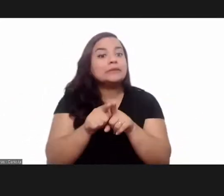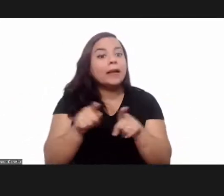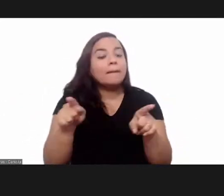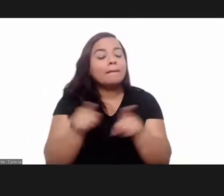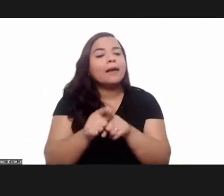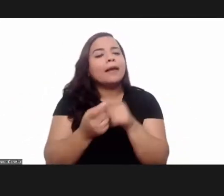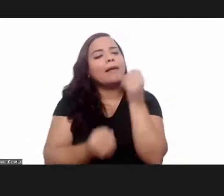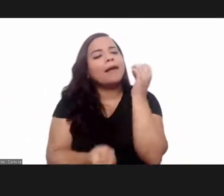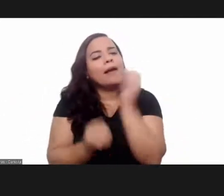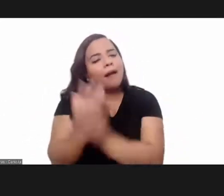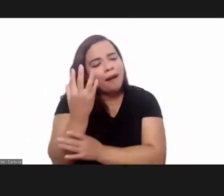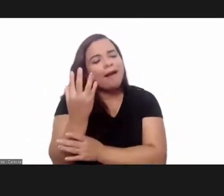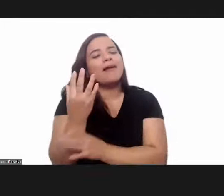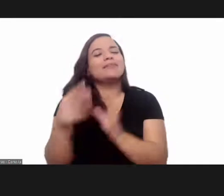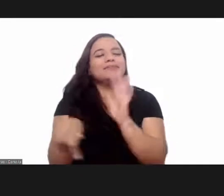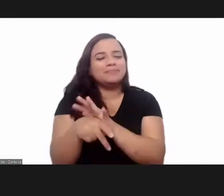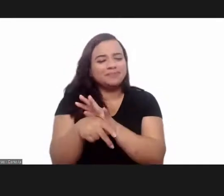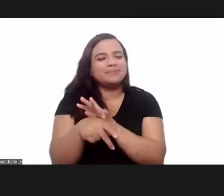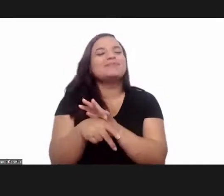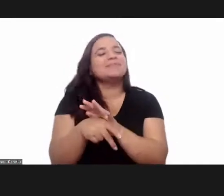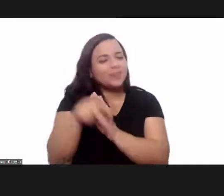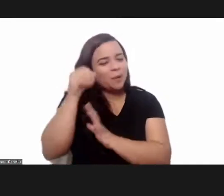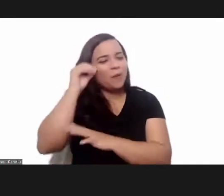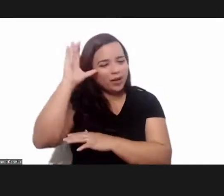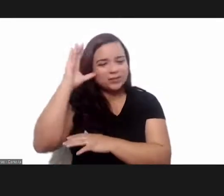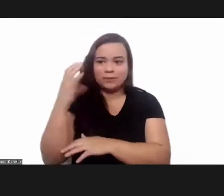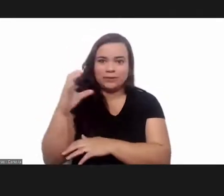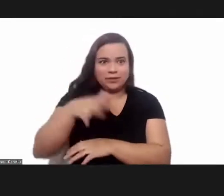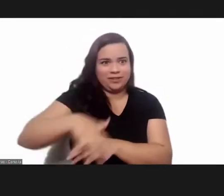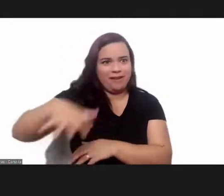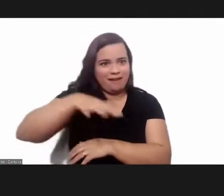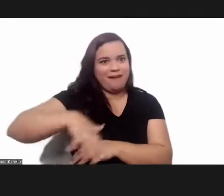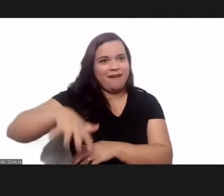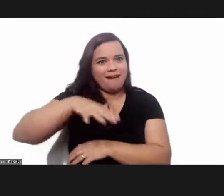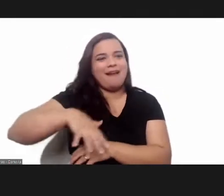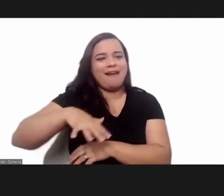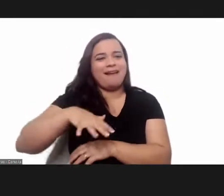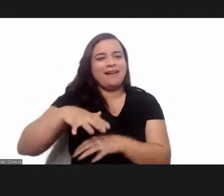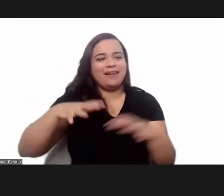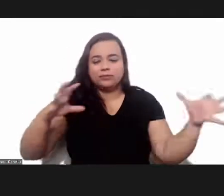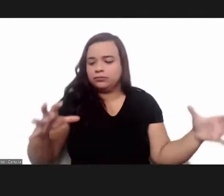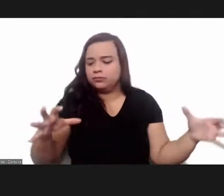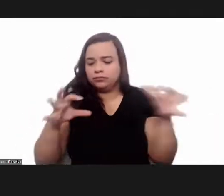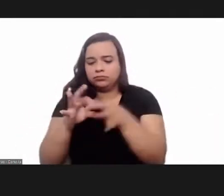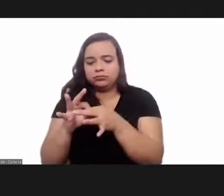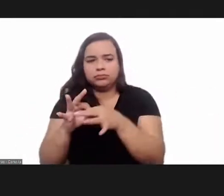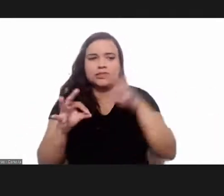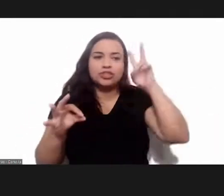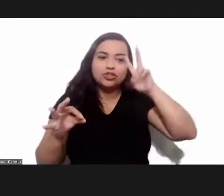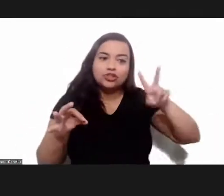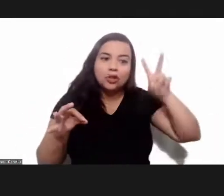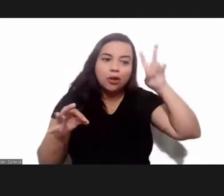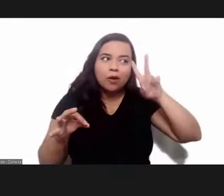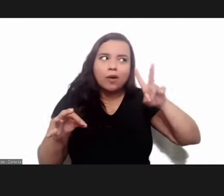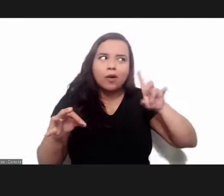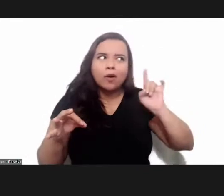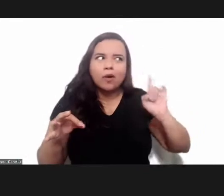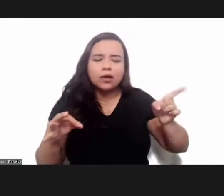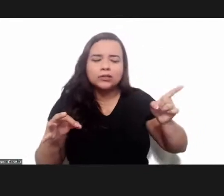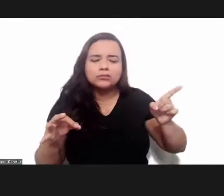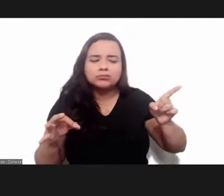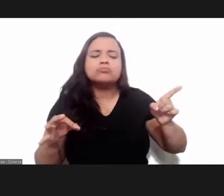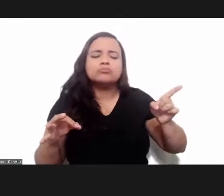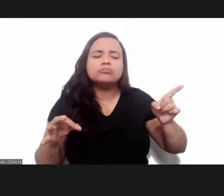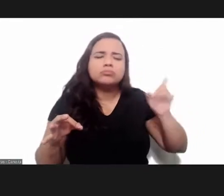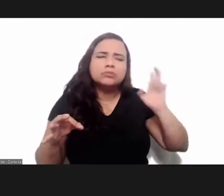dissemination and the establishment of scientific knowledge building such knowledge it's difficult to dissociate this history of the